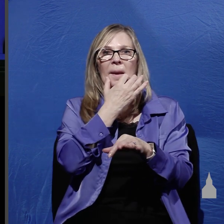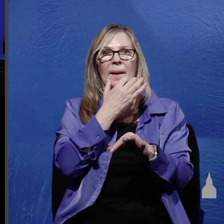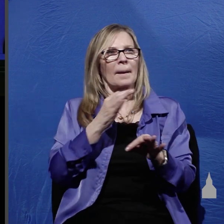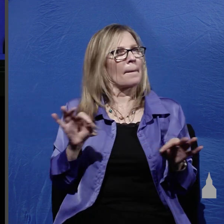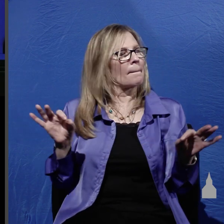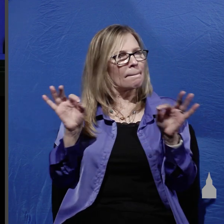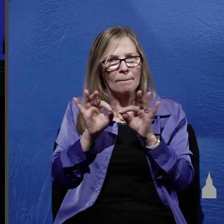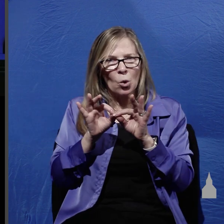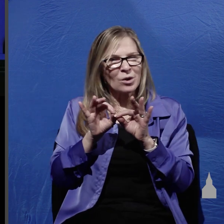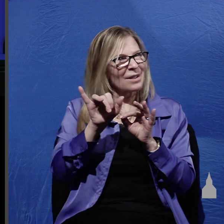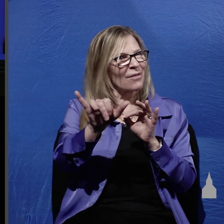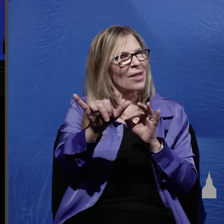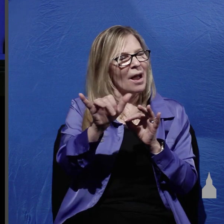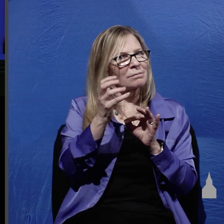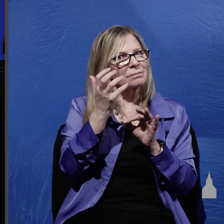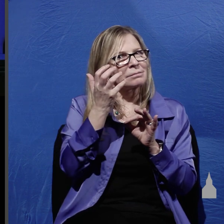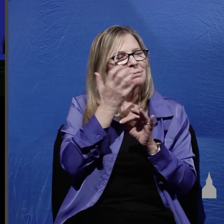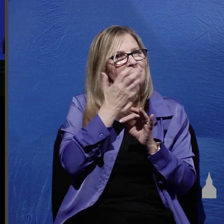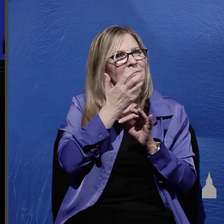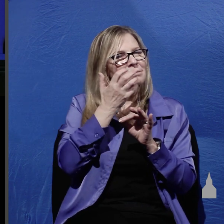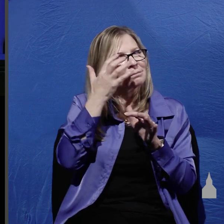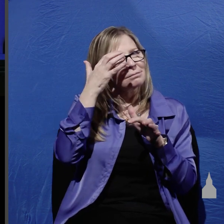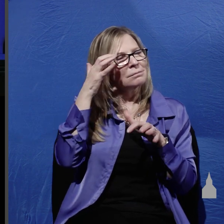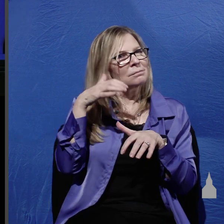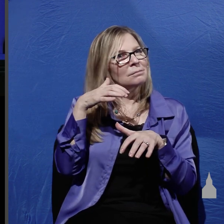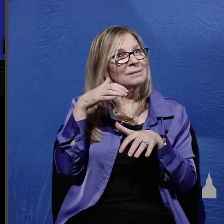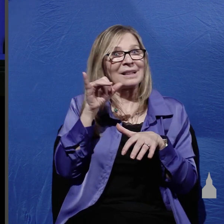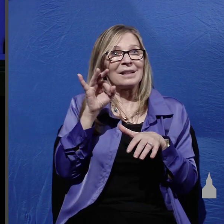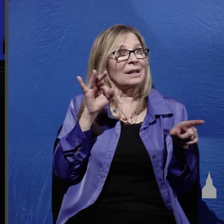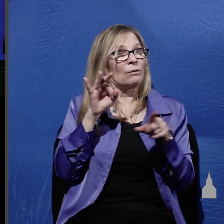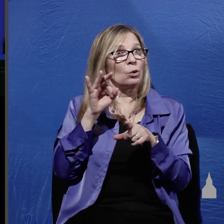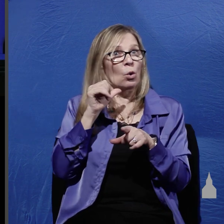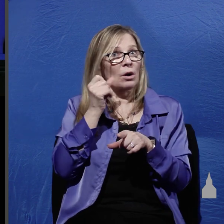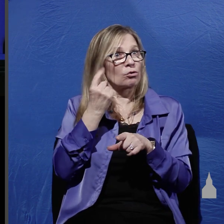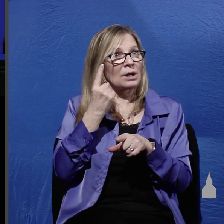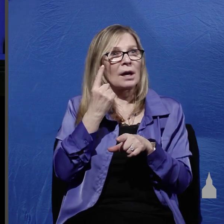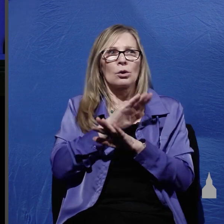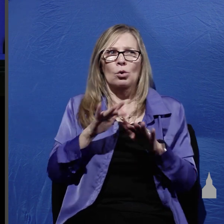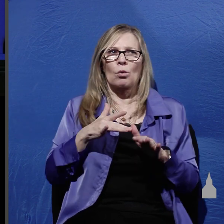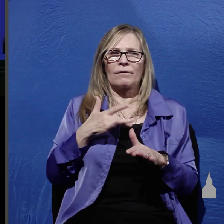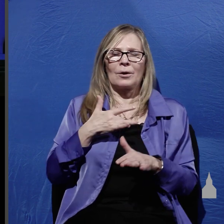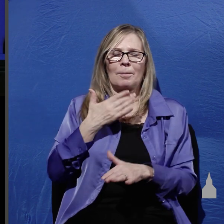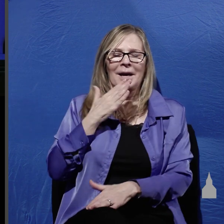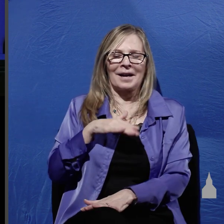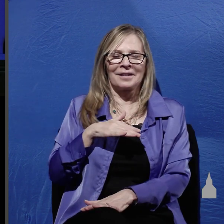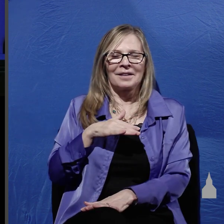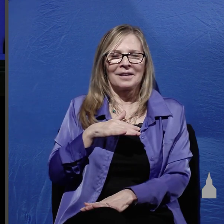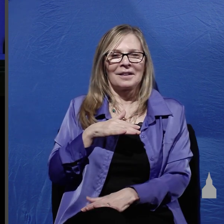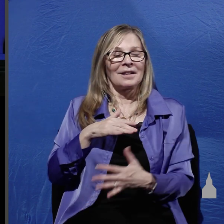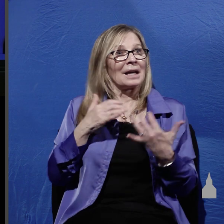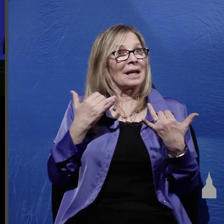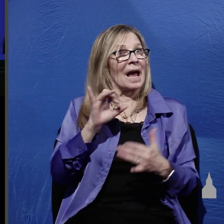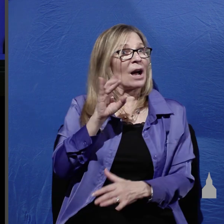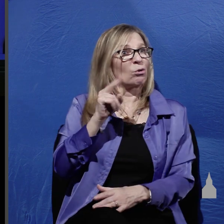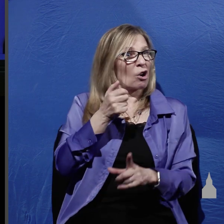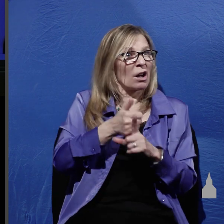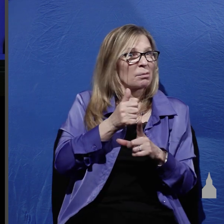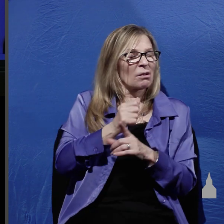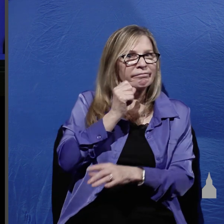absolutely monumental and if you don't see it yet don't feel bad because at this point John didn't even understand the